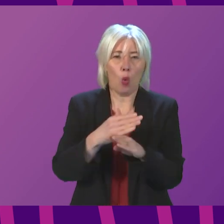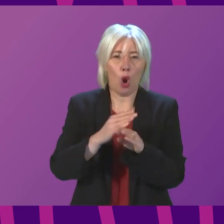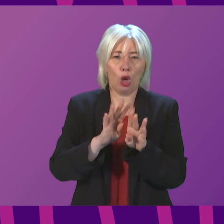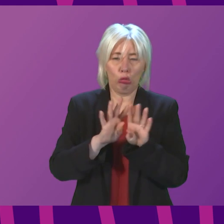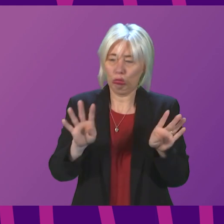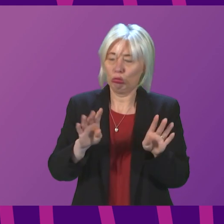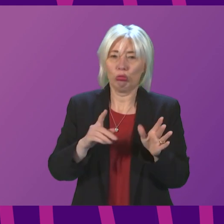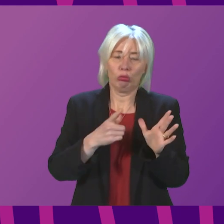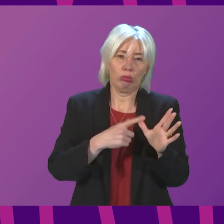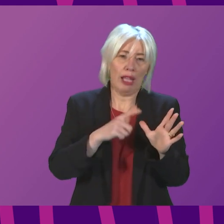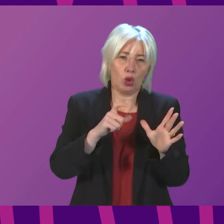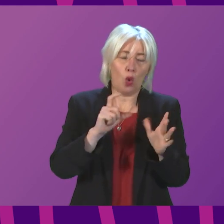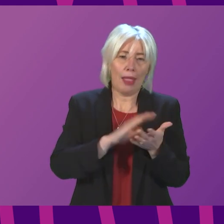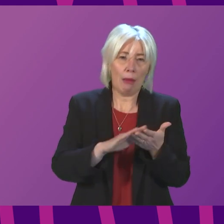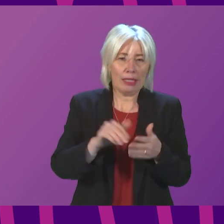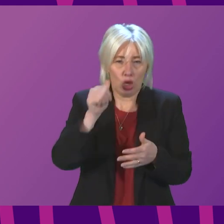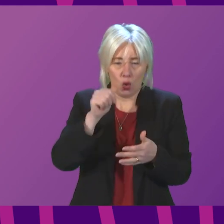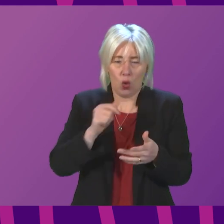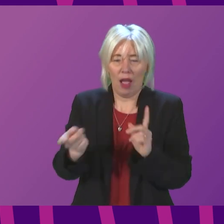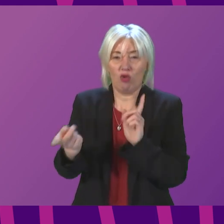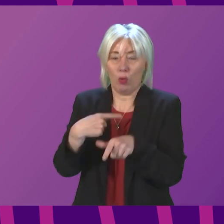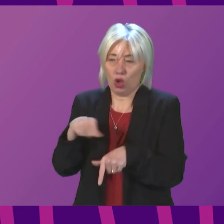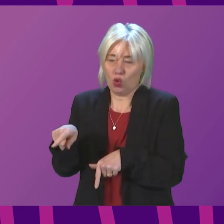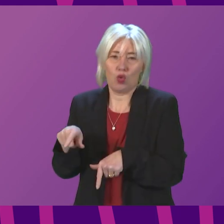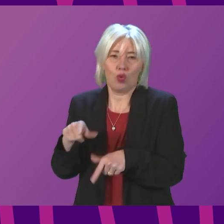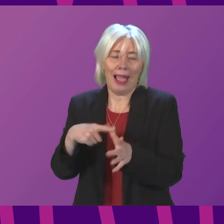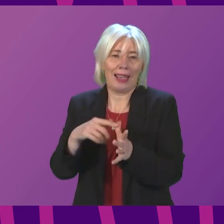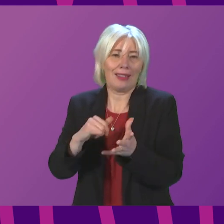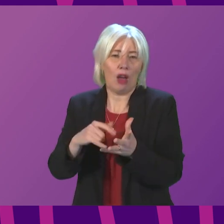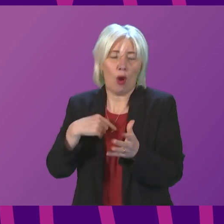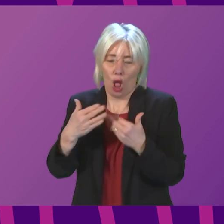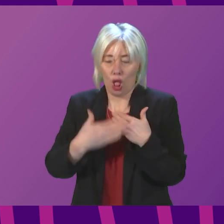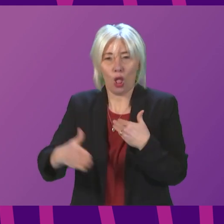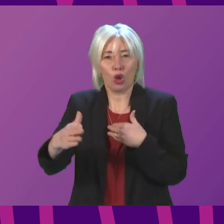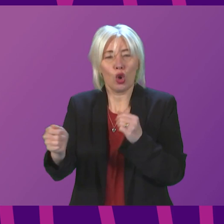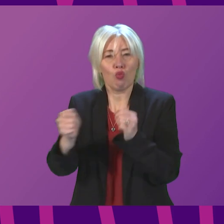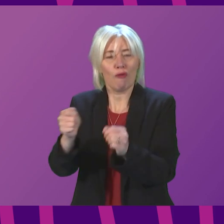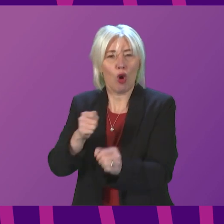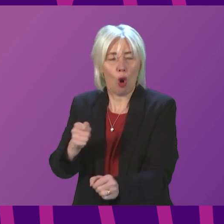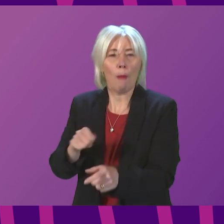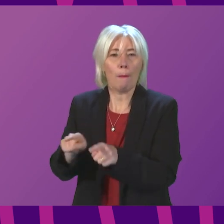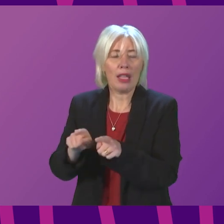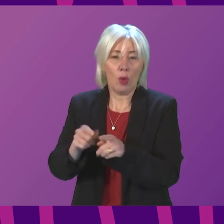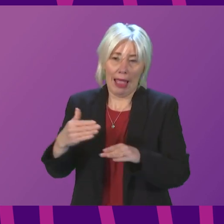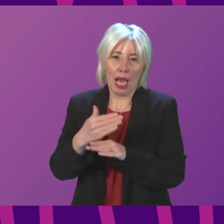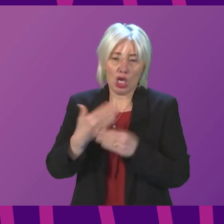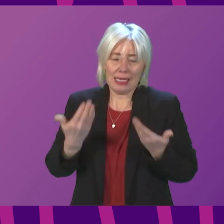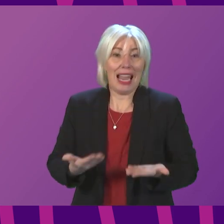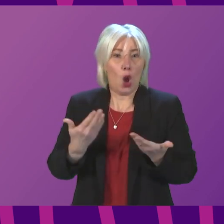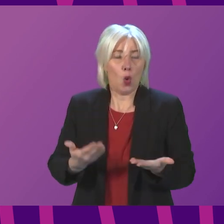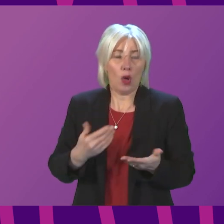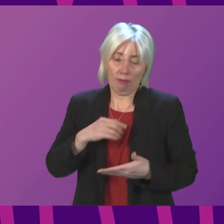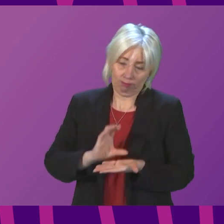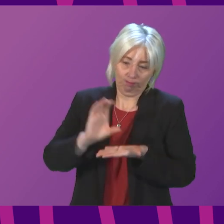Obviously Alec Cole Hamilton will have heard my responses to Anna Sauer about our long-term reform plans, but also the action we are taking now to